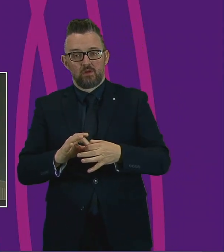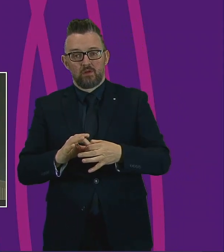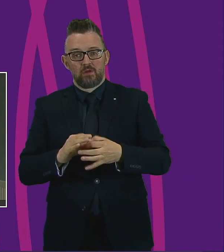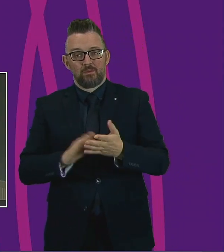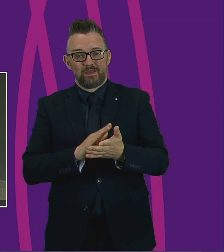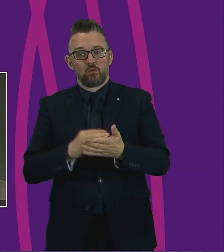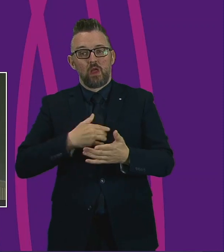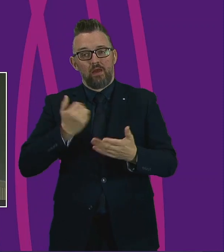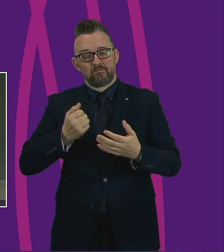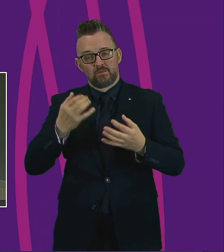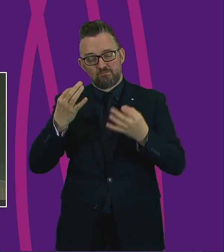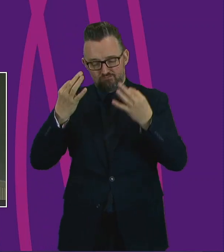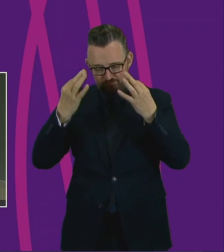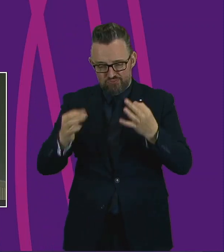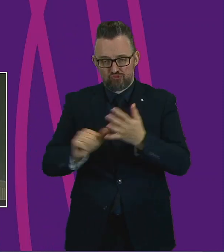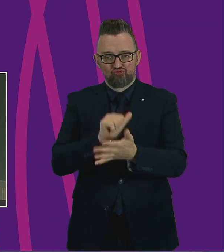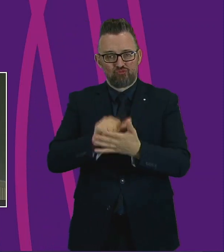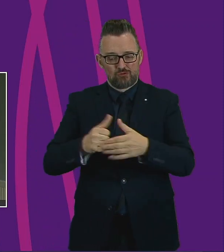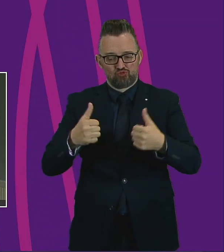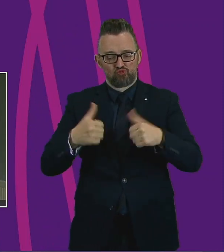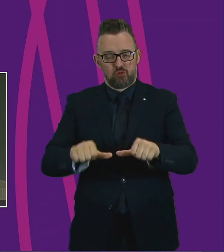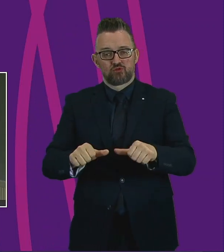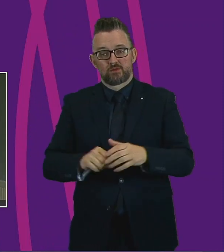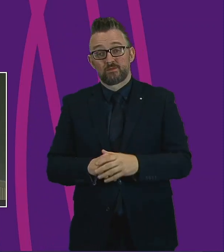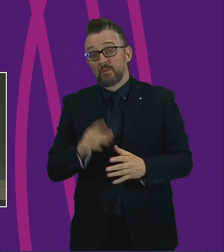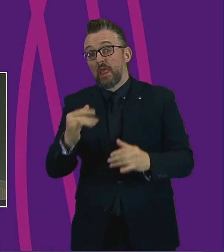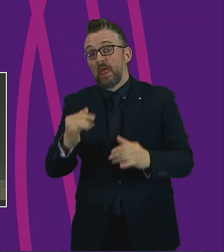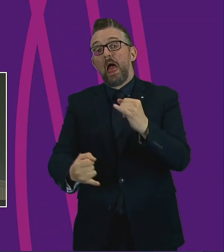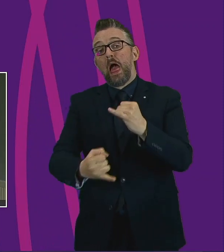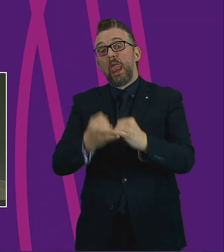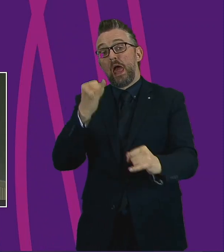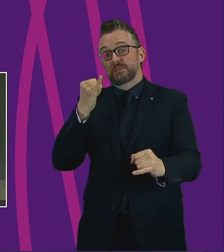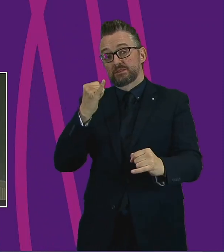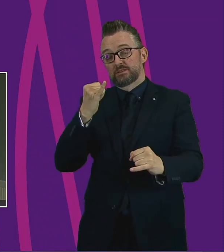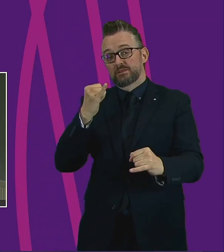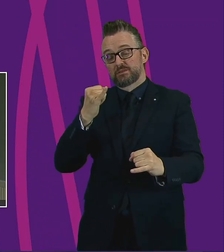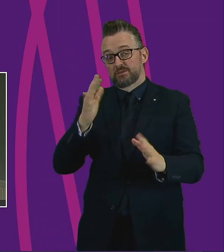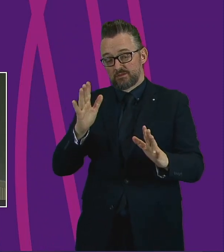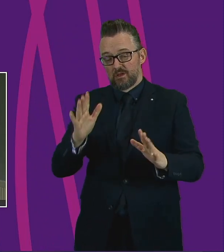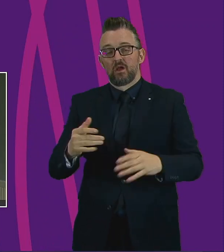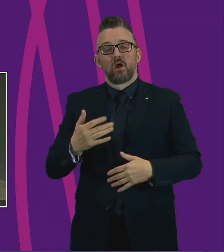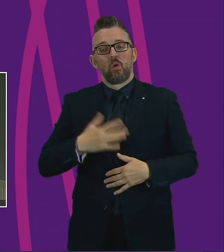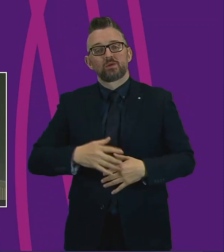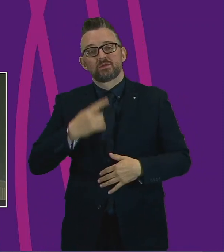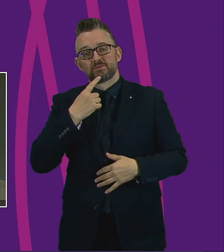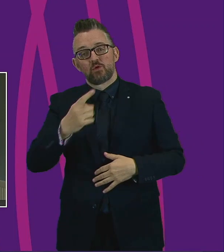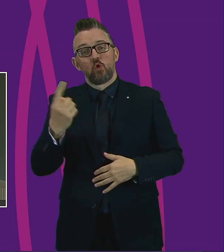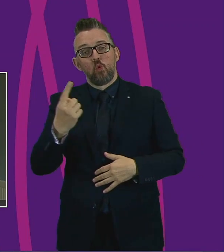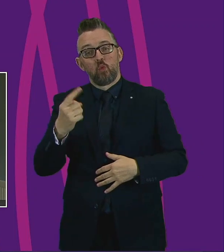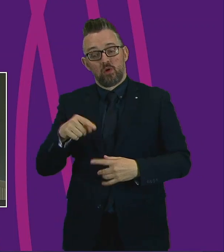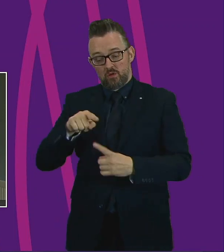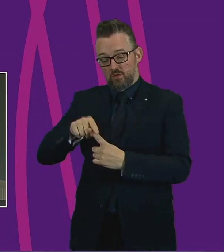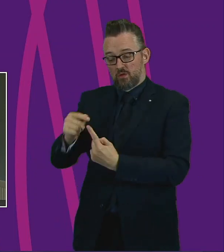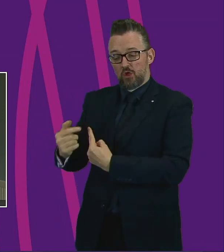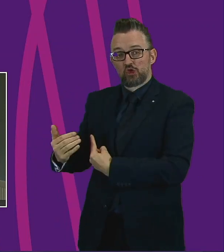a proper solution. Finally, I would like to turn to those who are shielding.